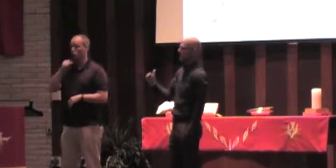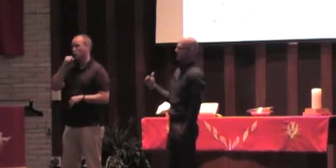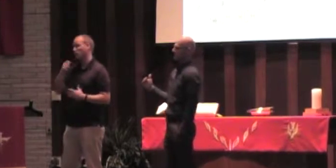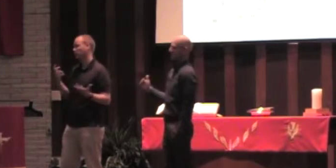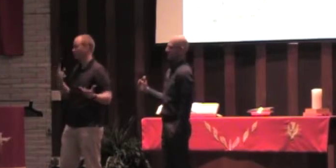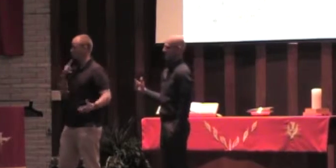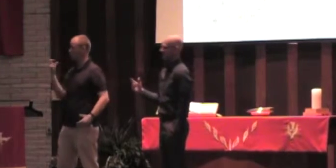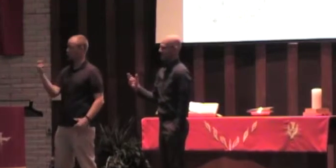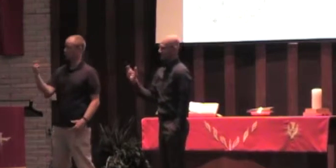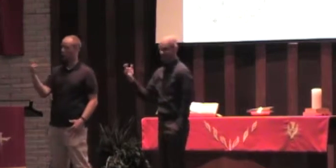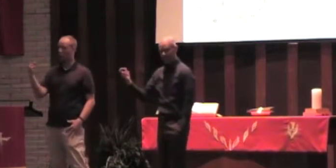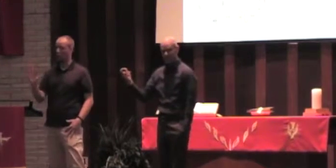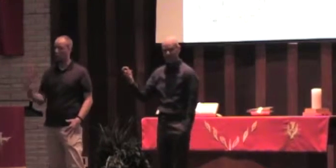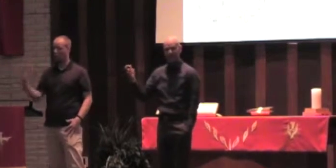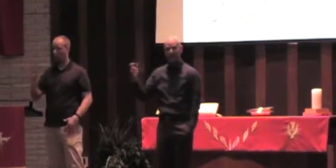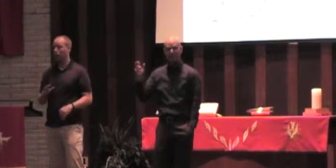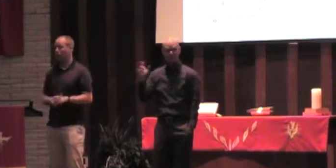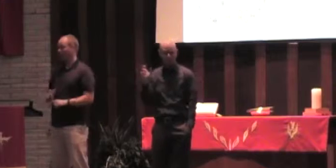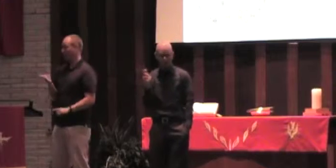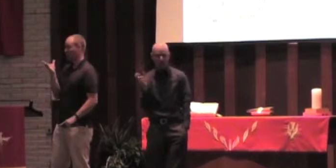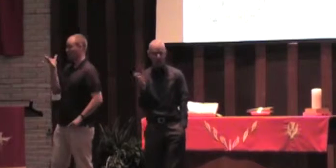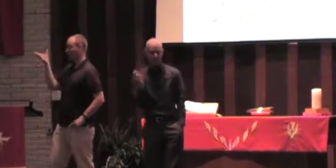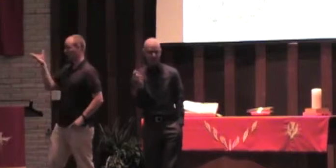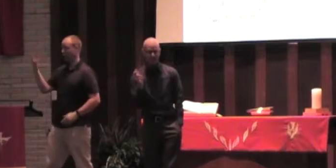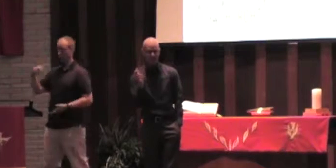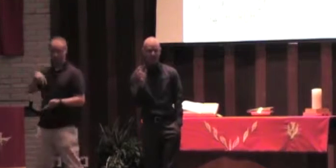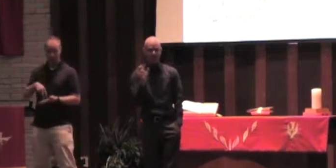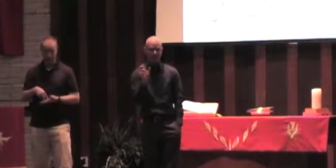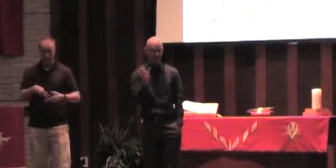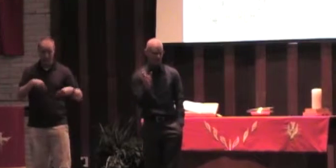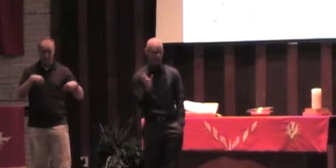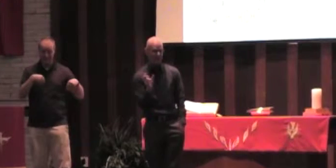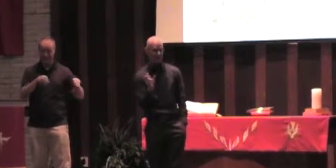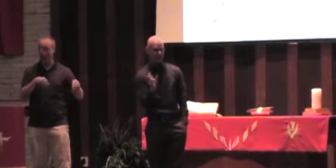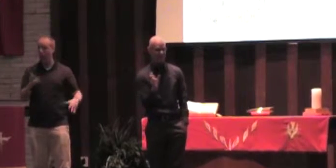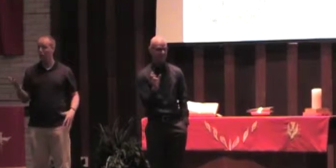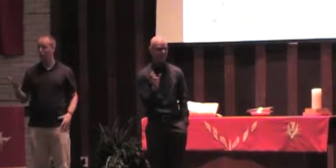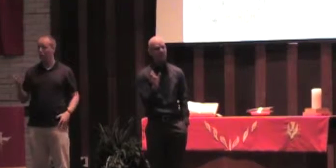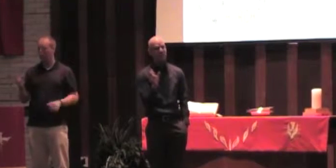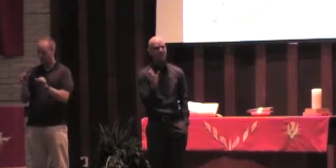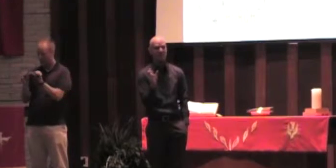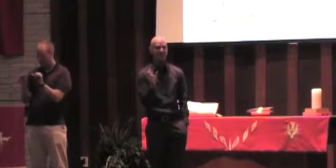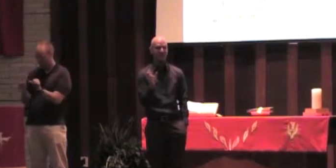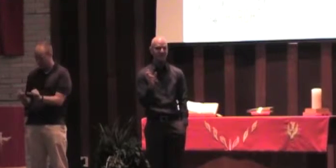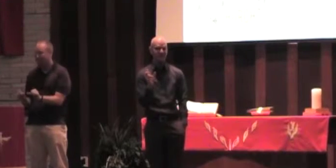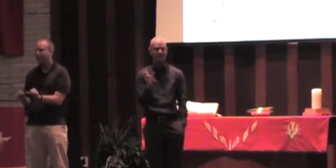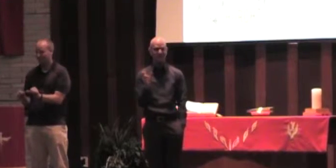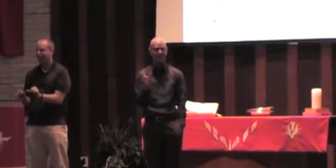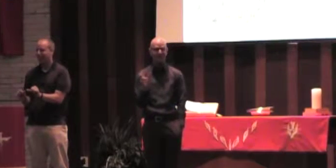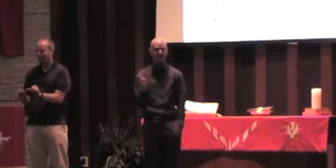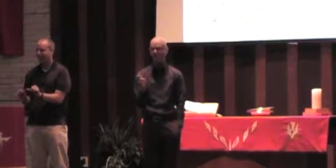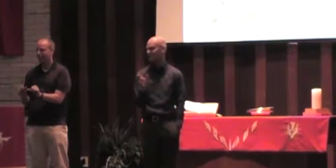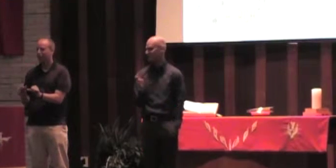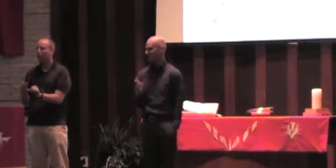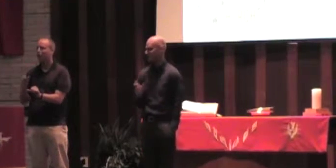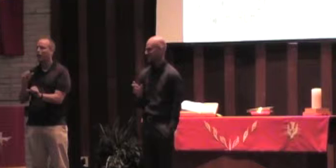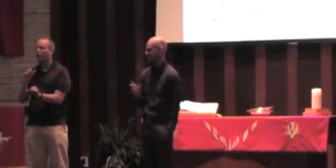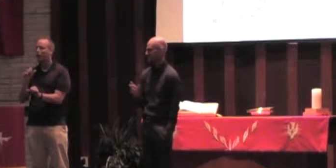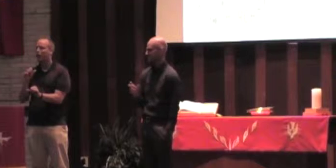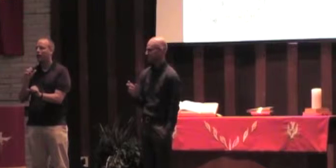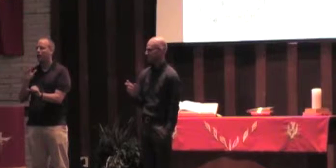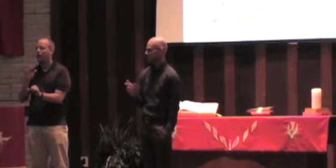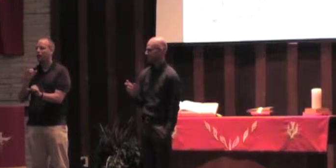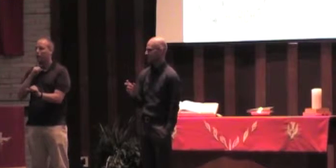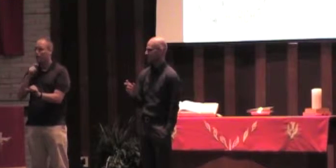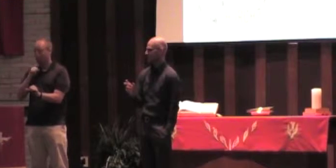probably 12 years of age, selling a Pasqualaba figurine. Could have been made by someone named Demetrius.